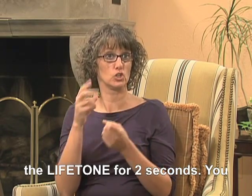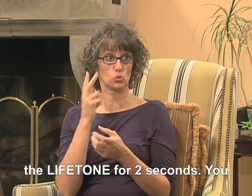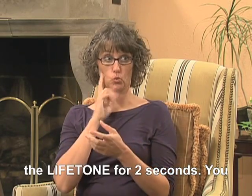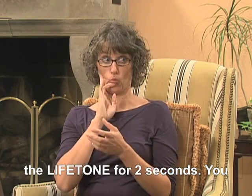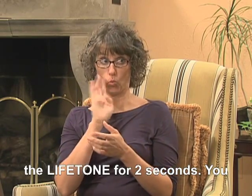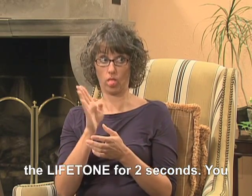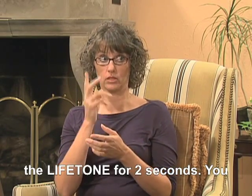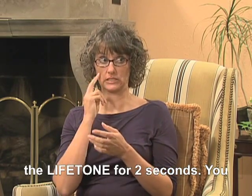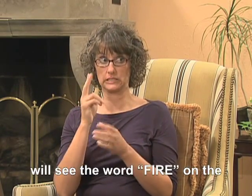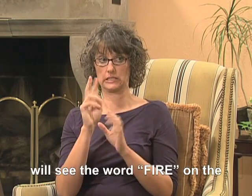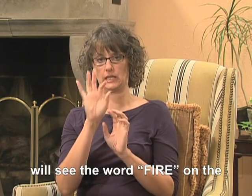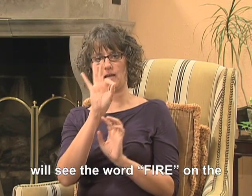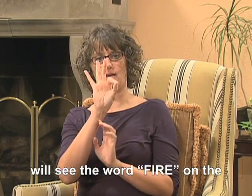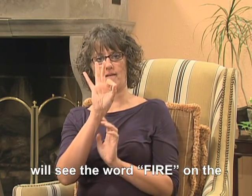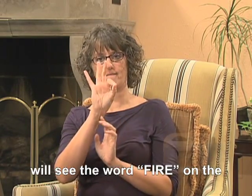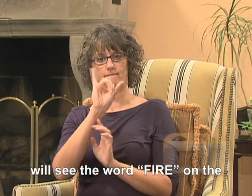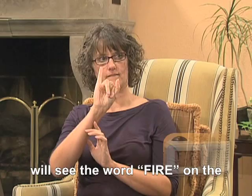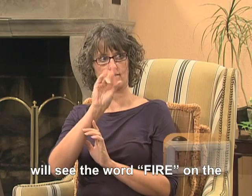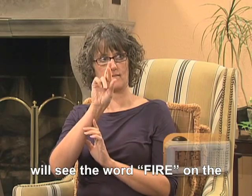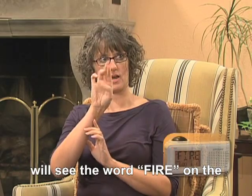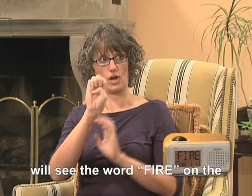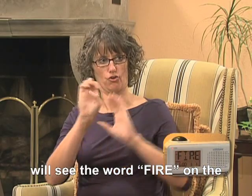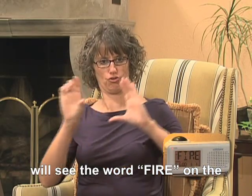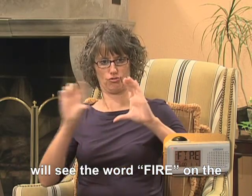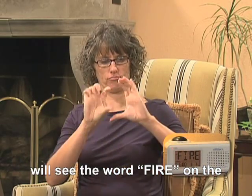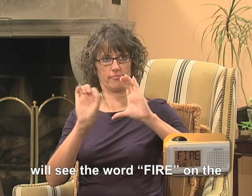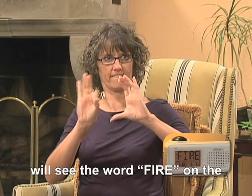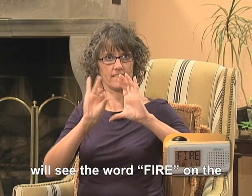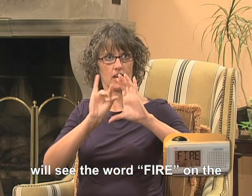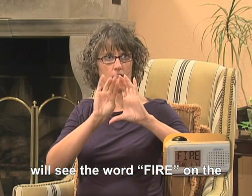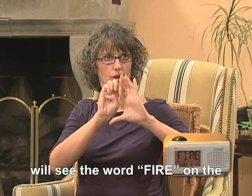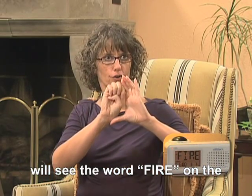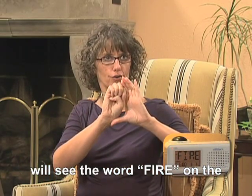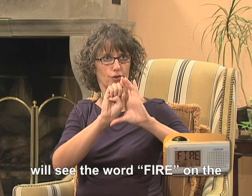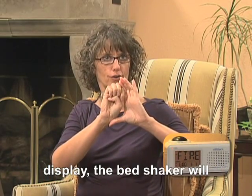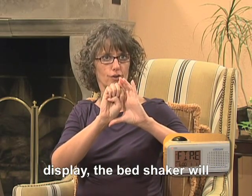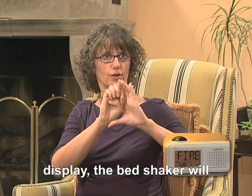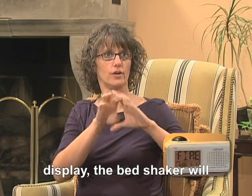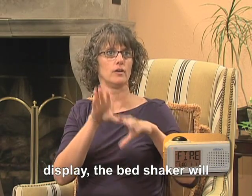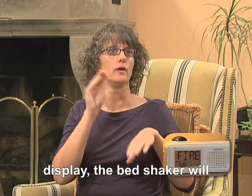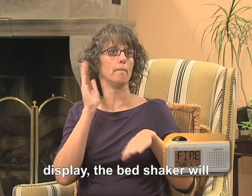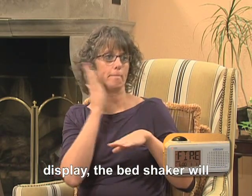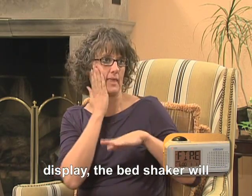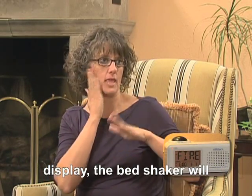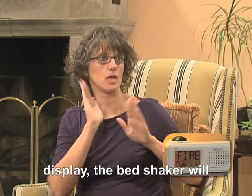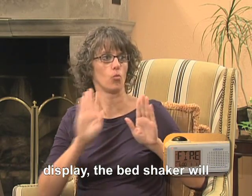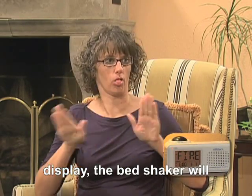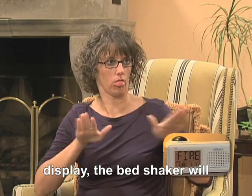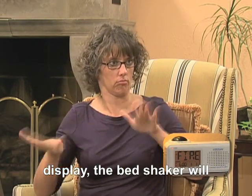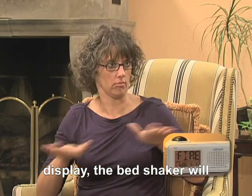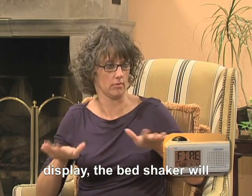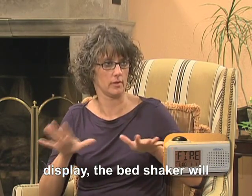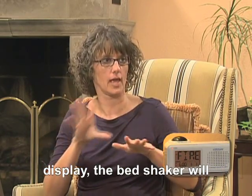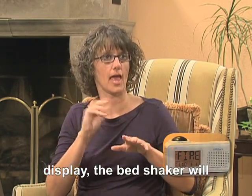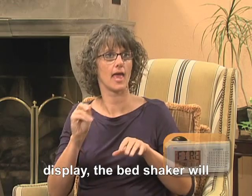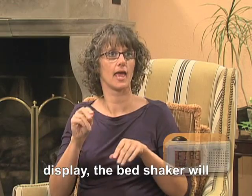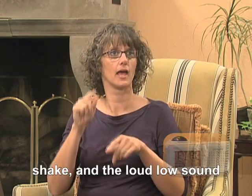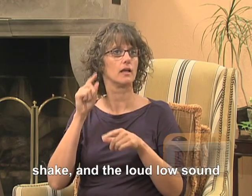You will see the word fire on the display. The bed shaker will shake